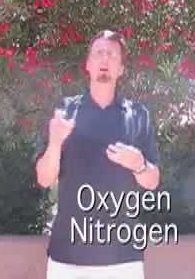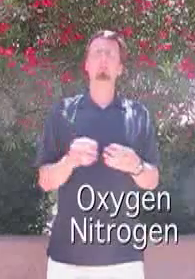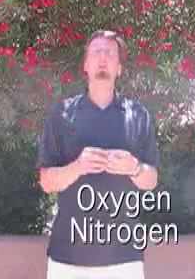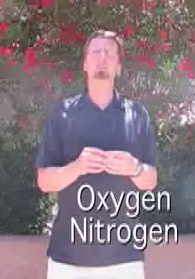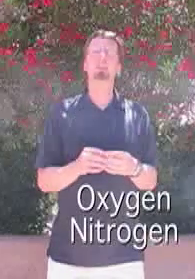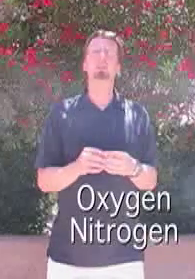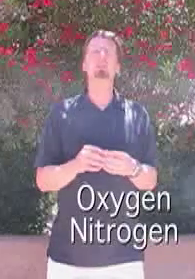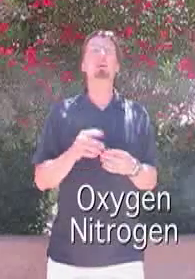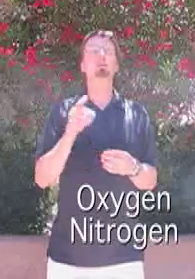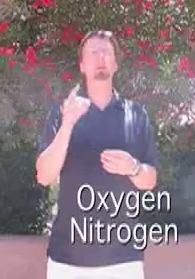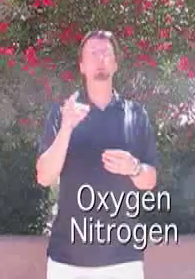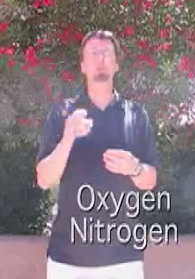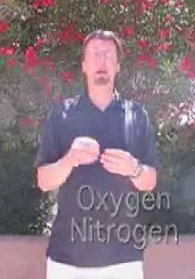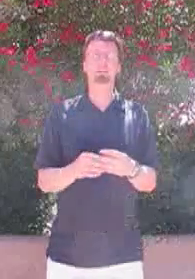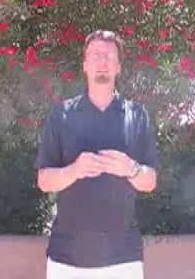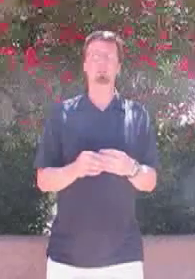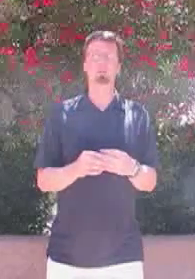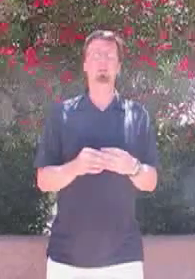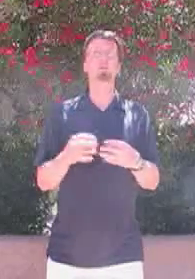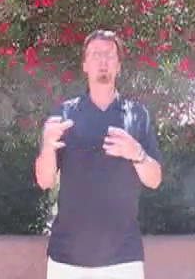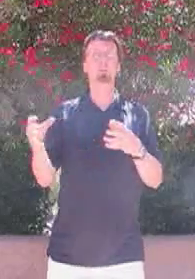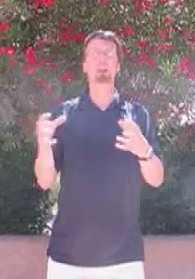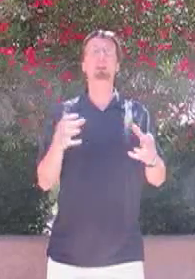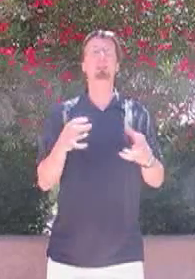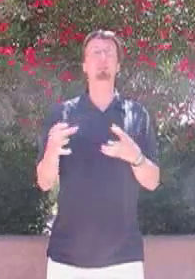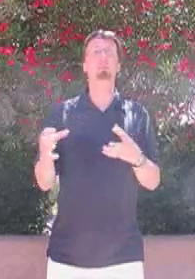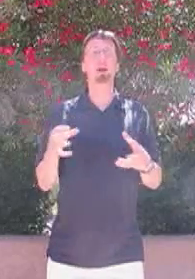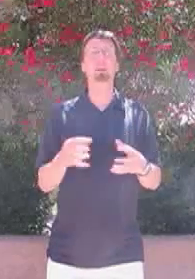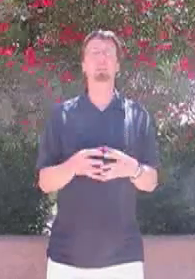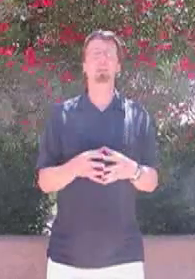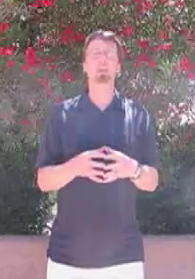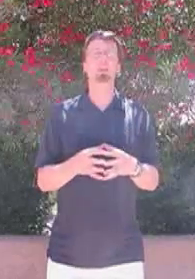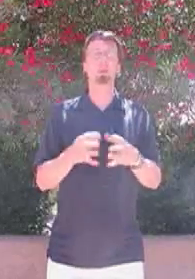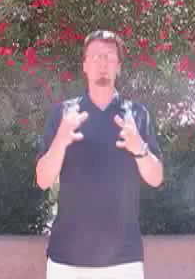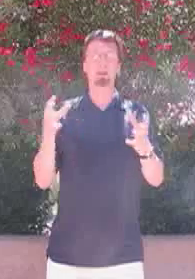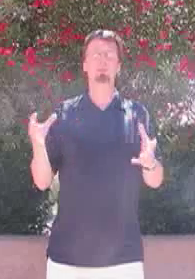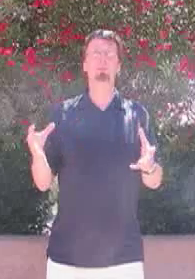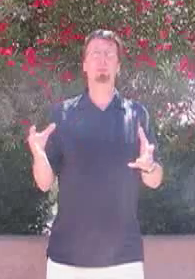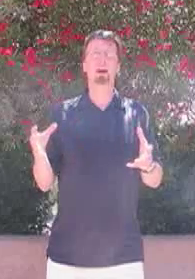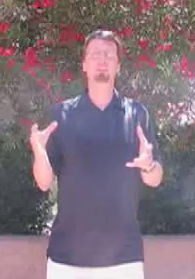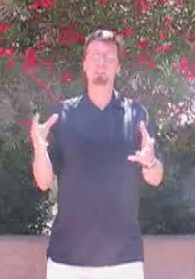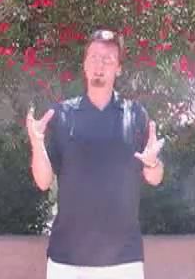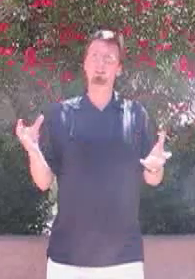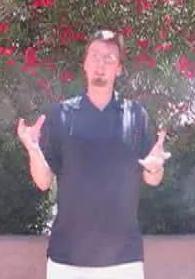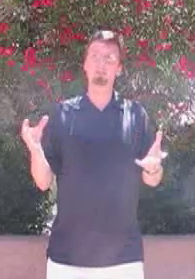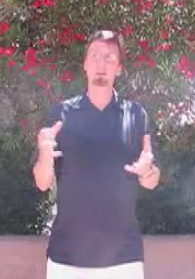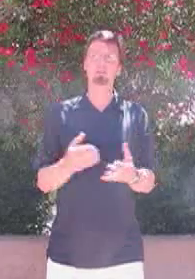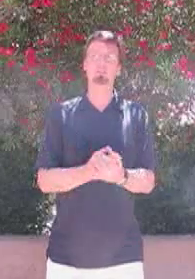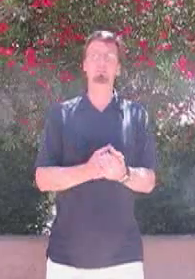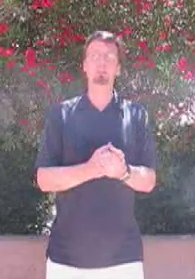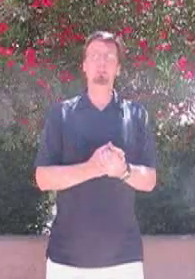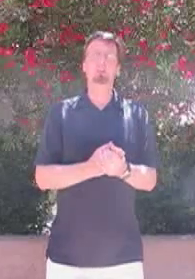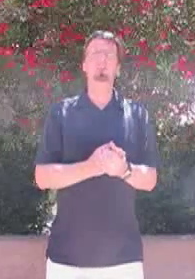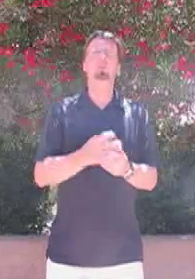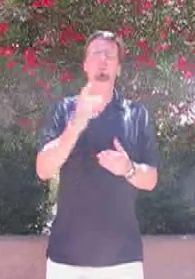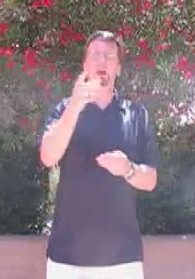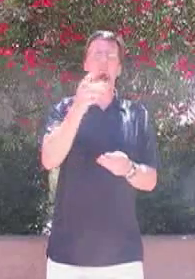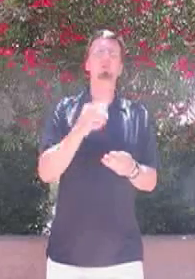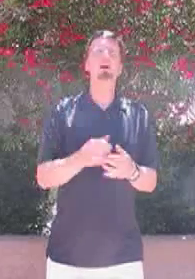about proteins is they're also made up of nitrogen, which helps them link in different ways in order for them to provide this necessary function. So, we'll talk more about